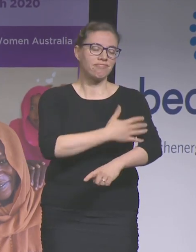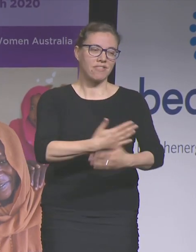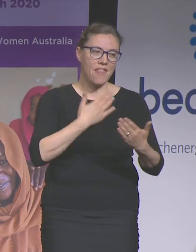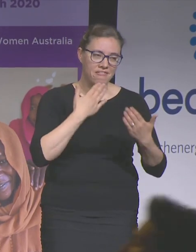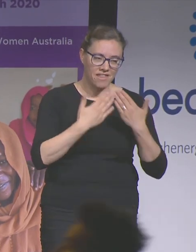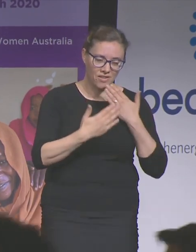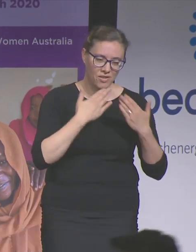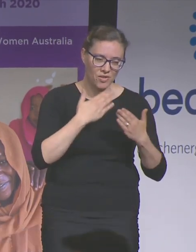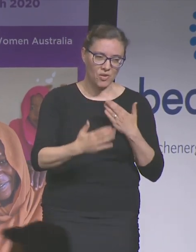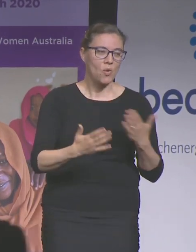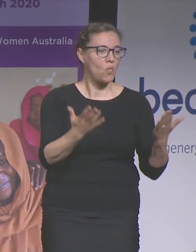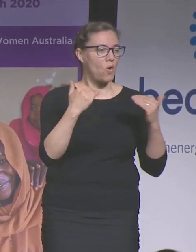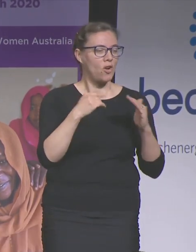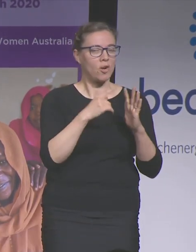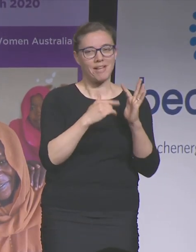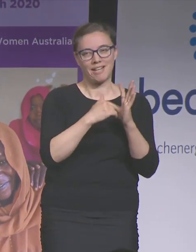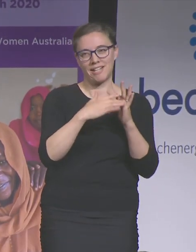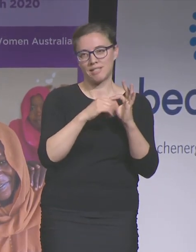Elizabeth Broderick.